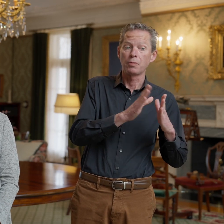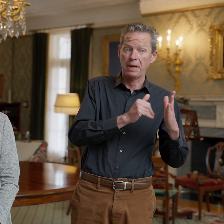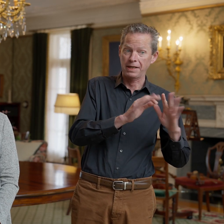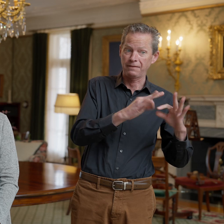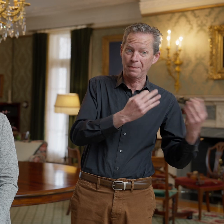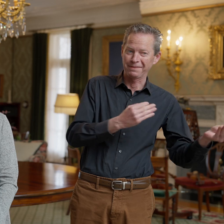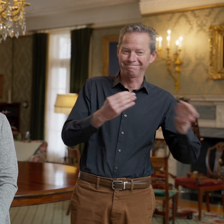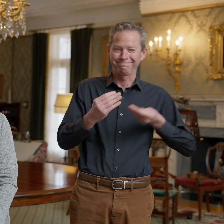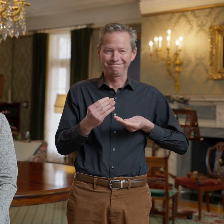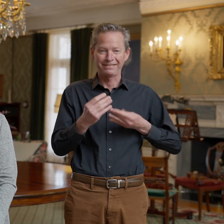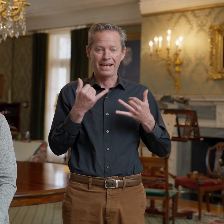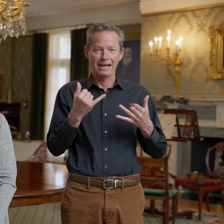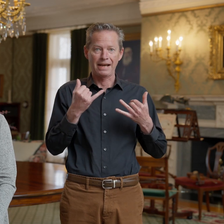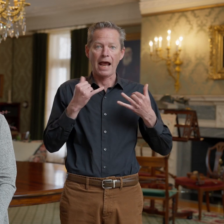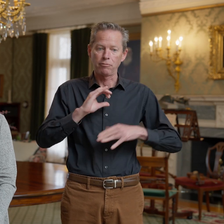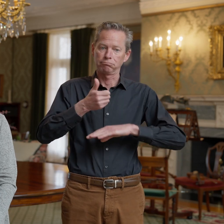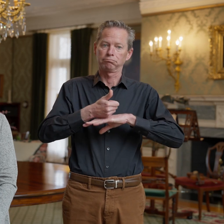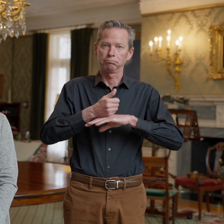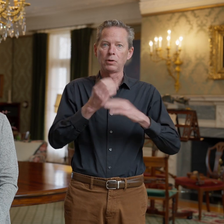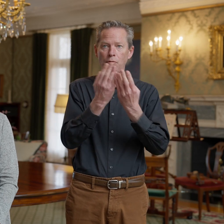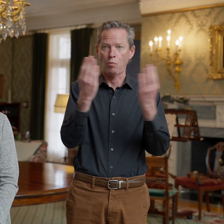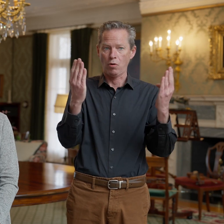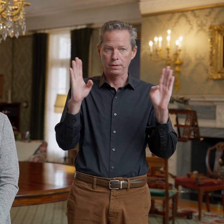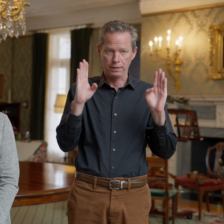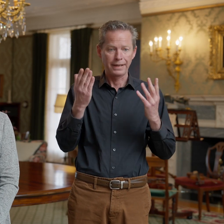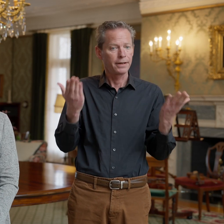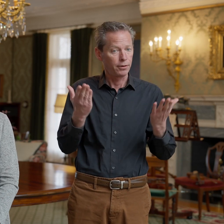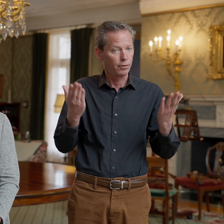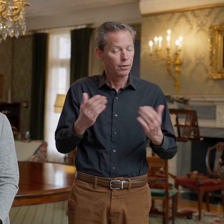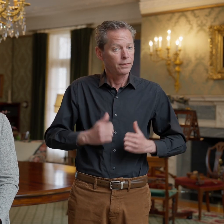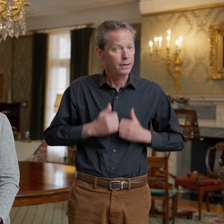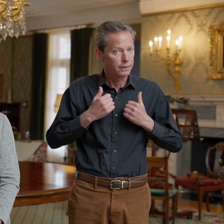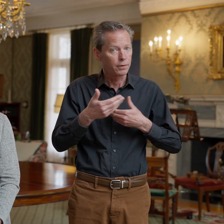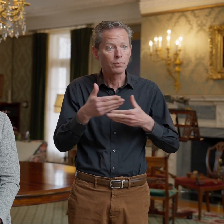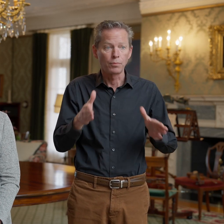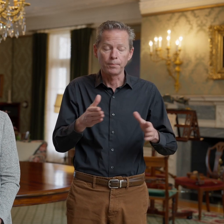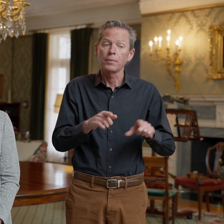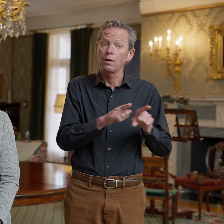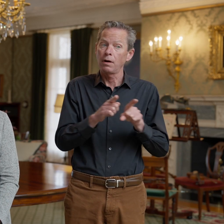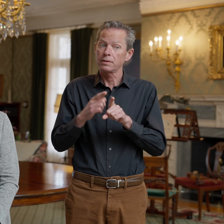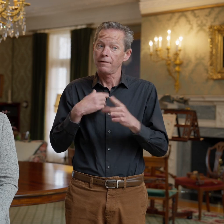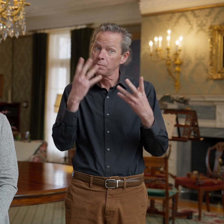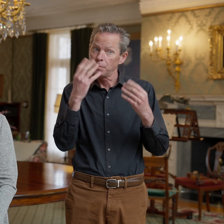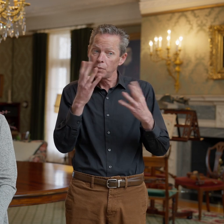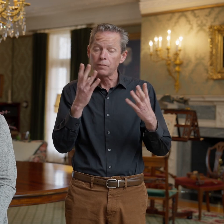family members and now adorn the walls here in the living room. We also have a beautiful original Steinway piano